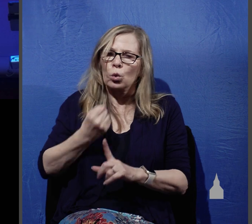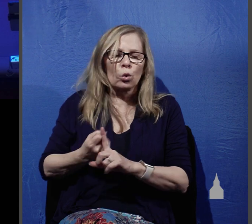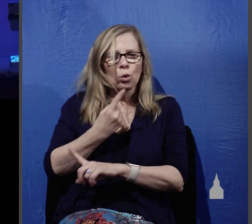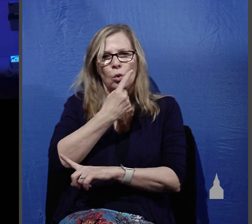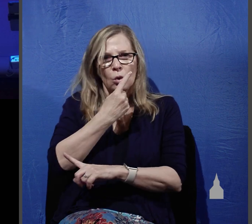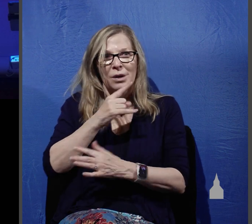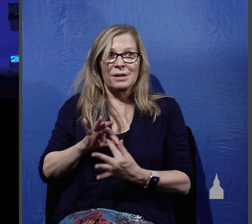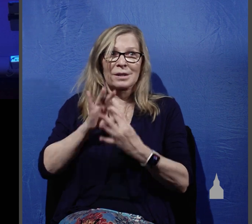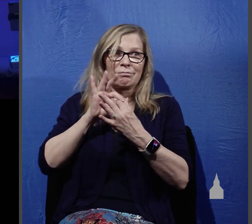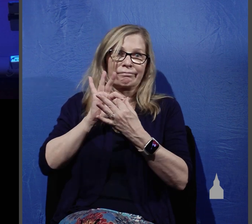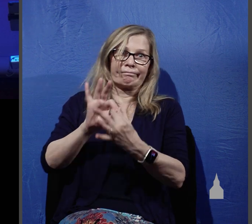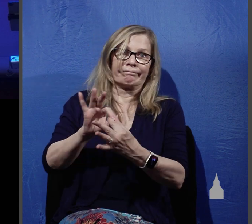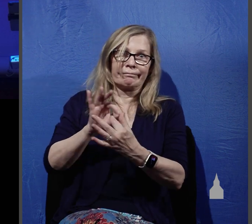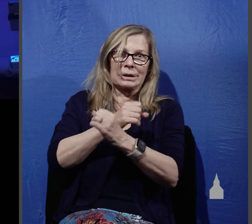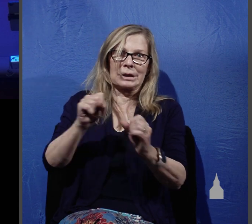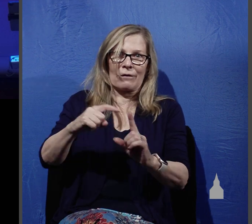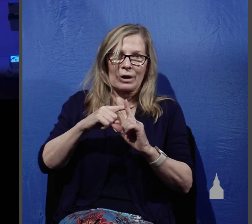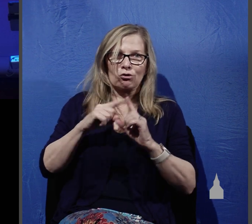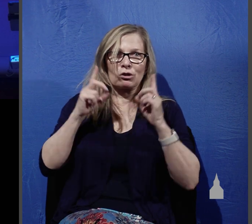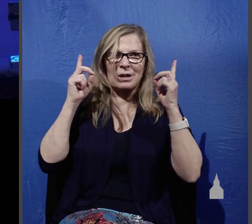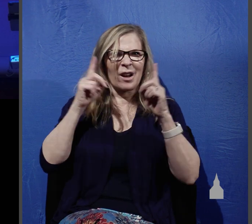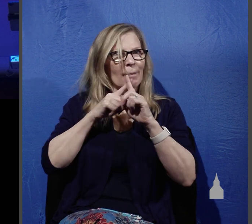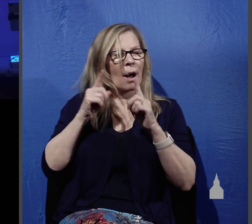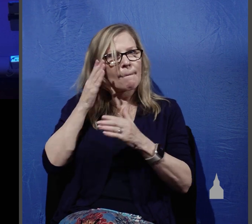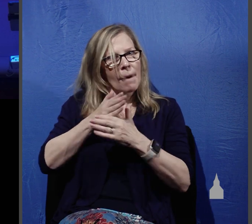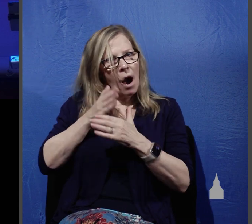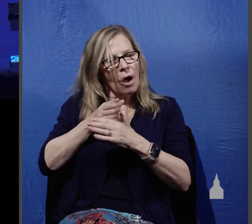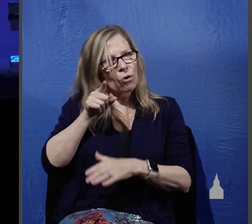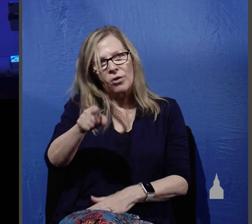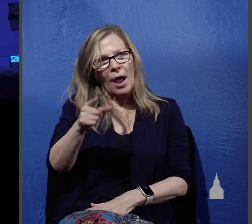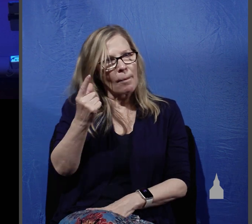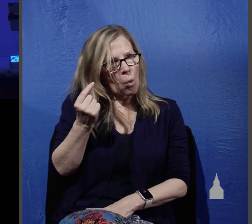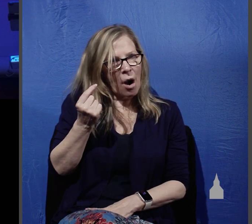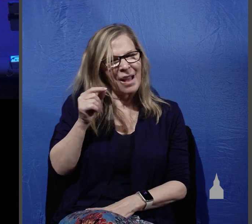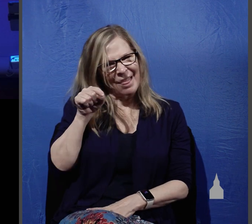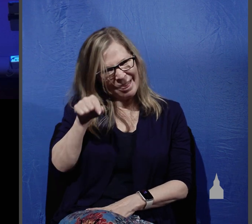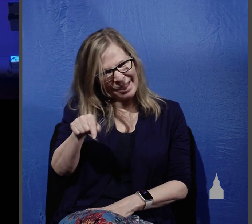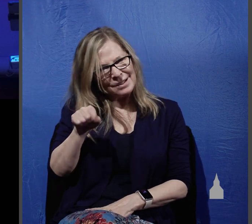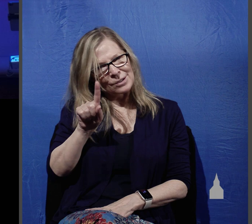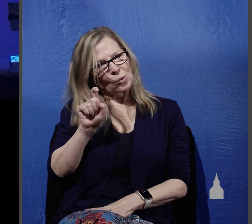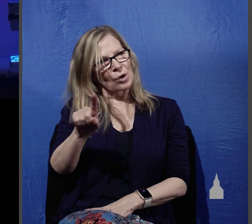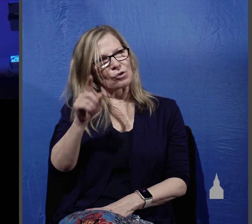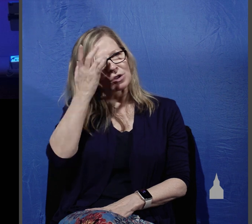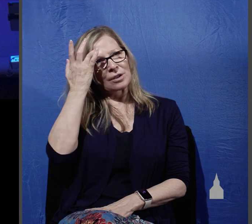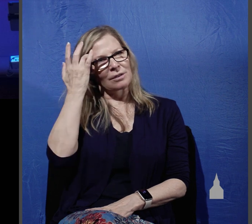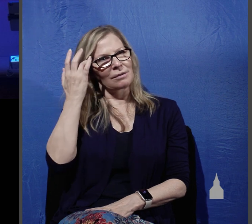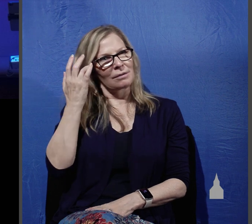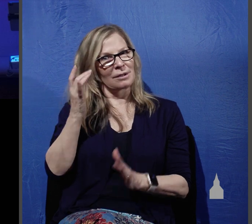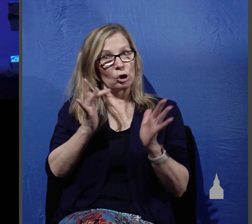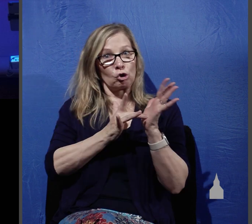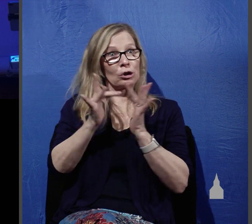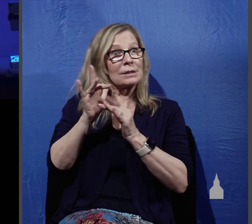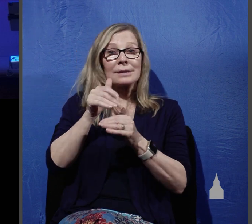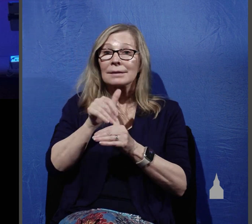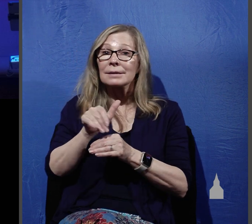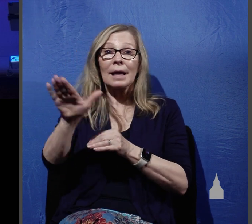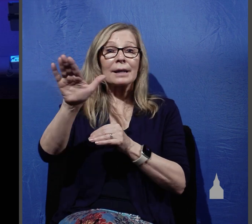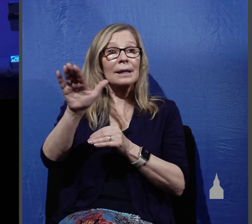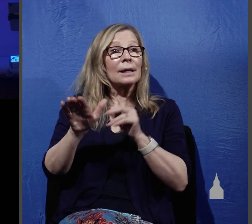salvation. But the one thing that kept bothering them was this question of Jesus sending his disciples